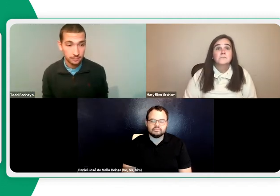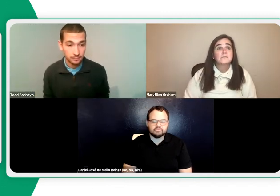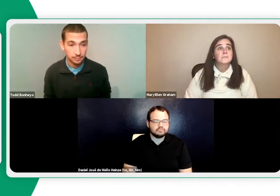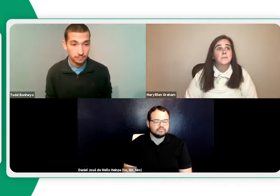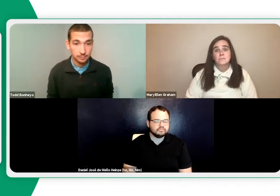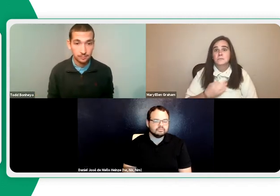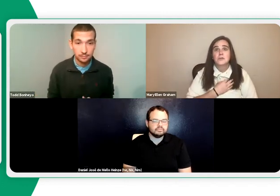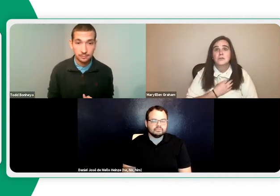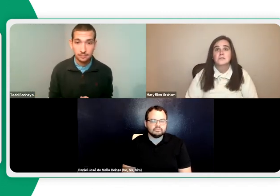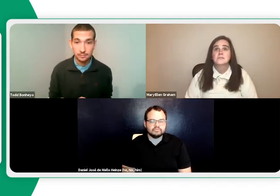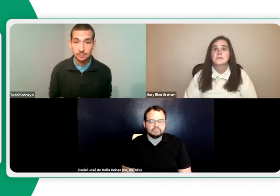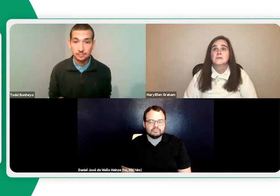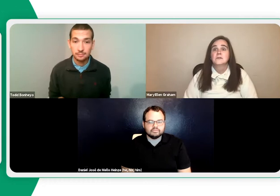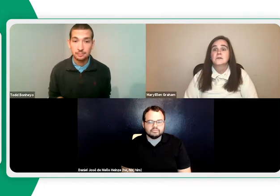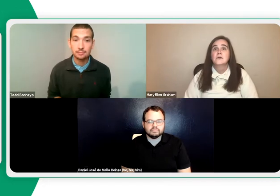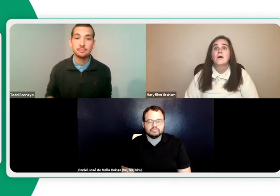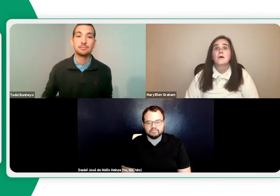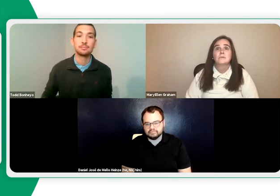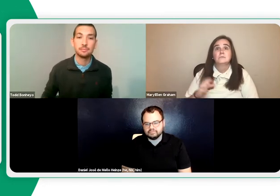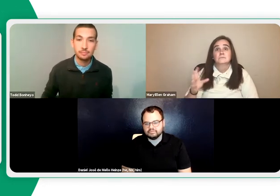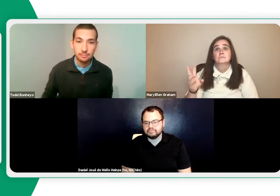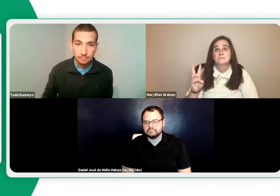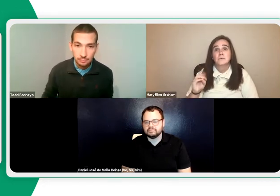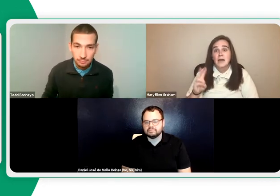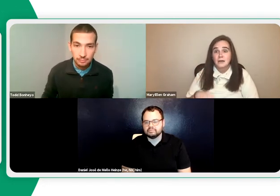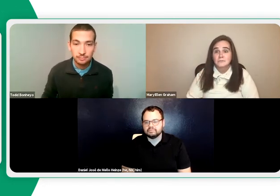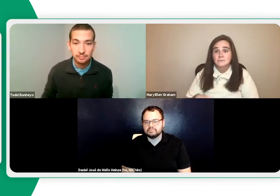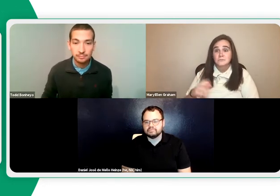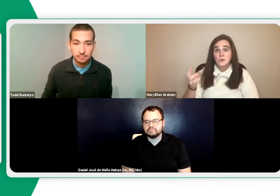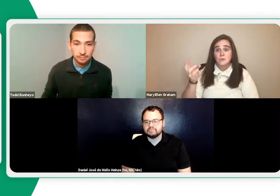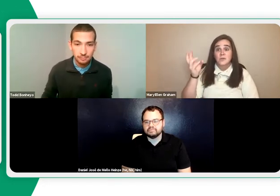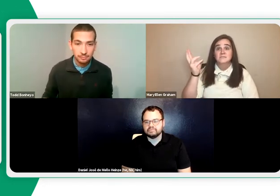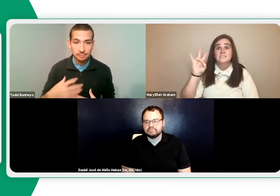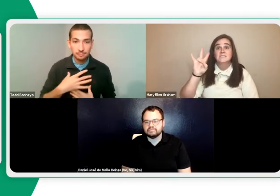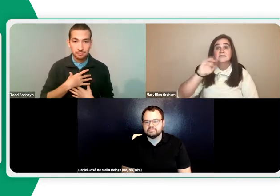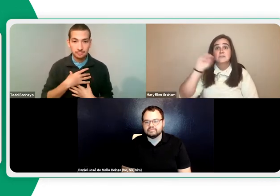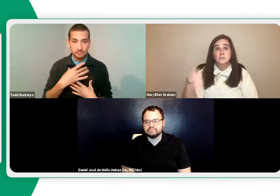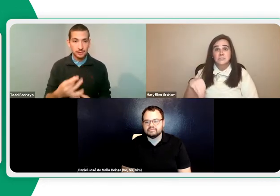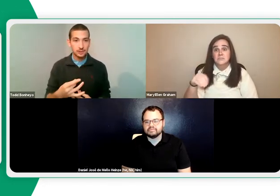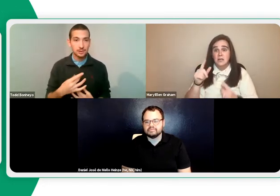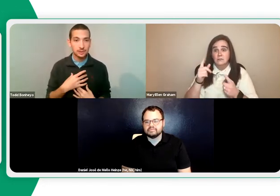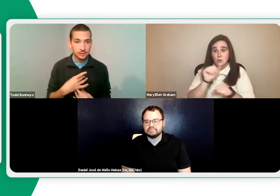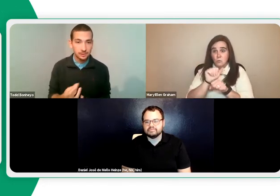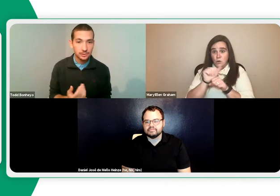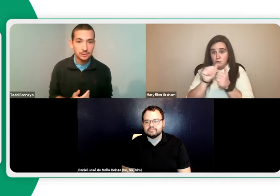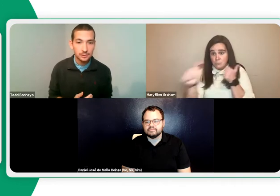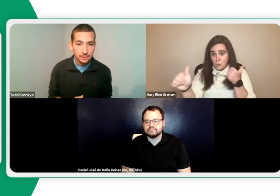Okay, well, I think the results are in. So let's show that on the screen now for everyone to see. Mary Ellen, wow, we have